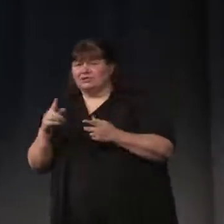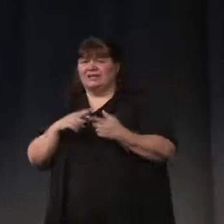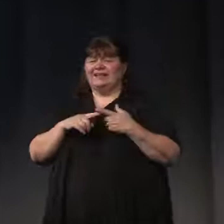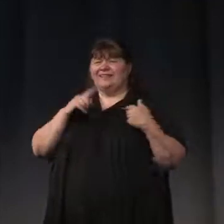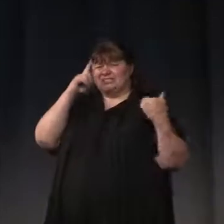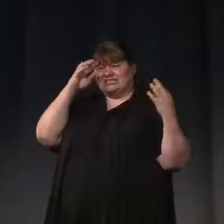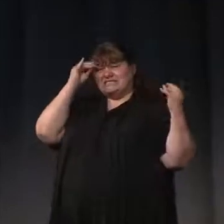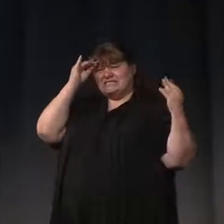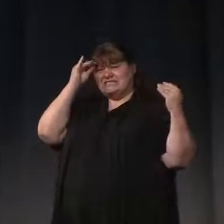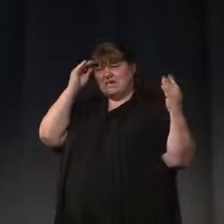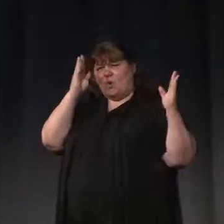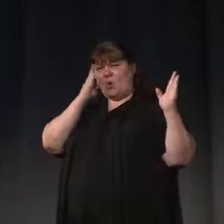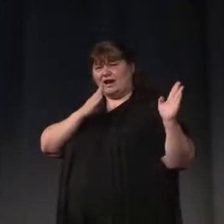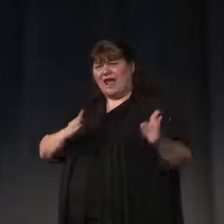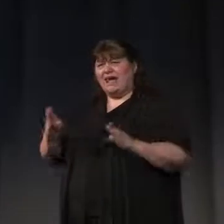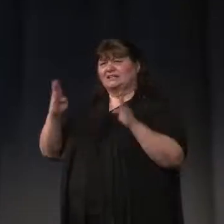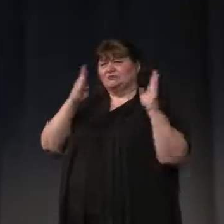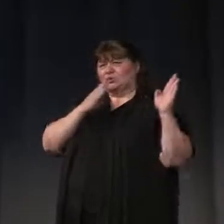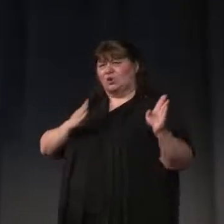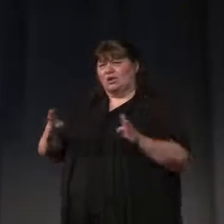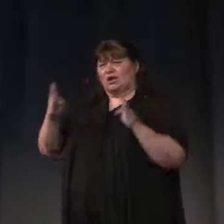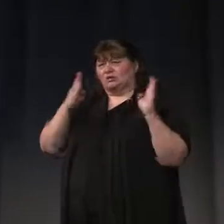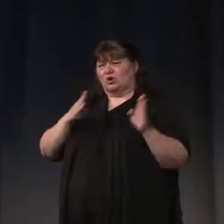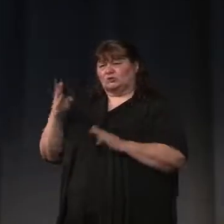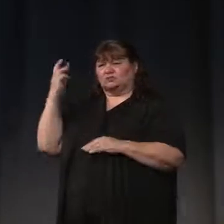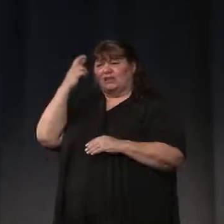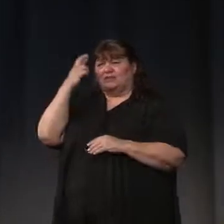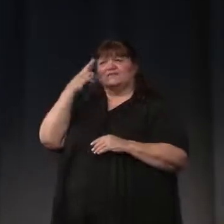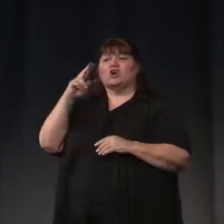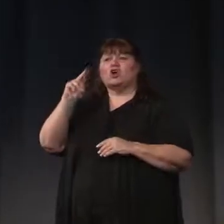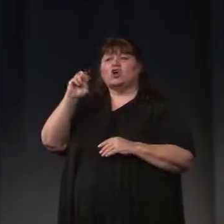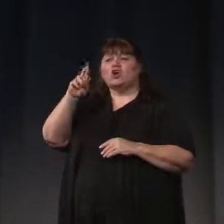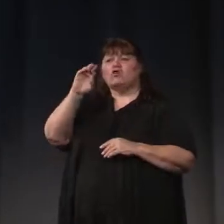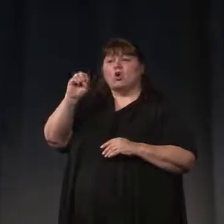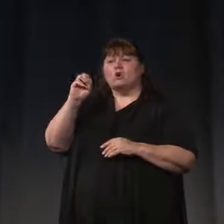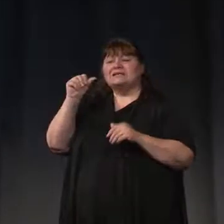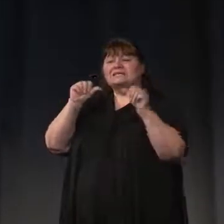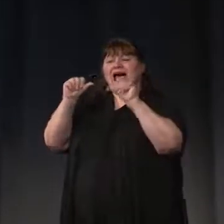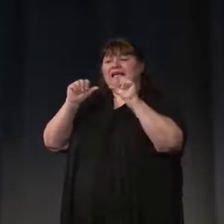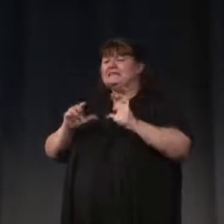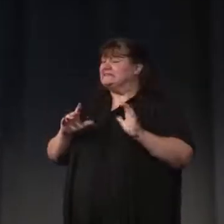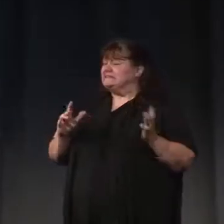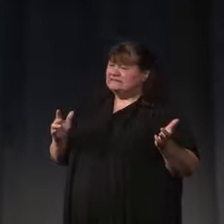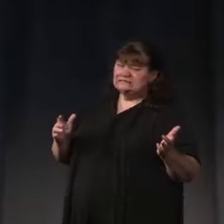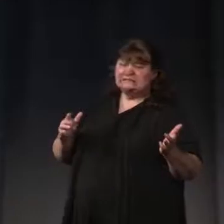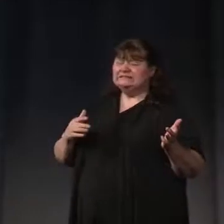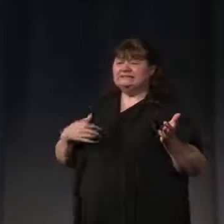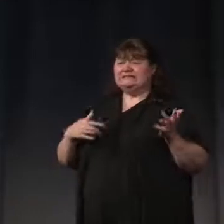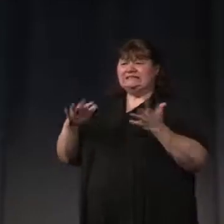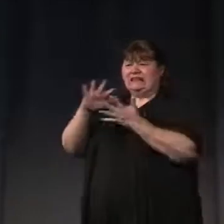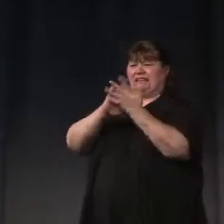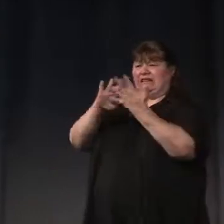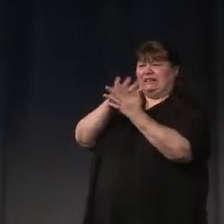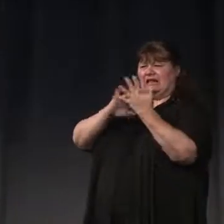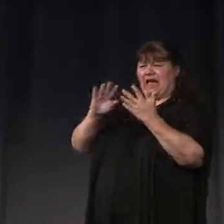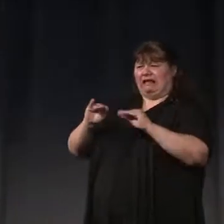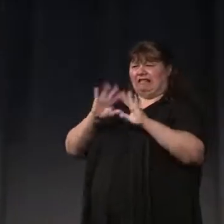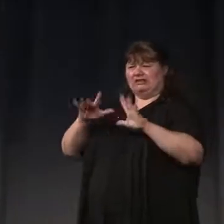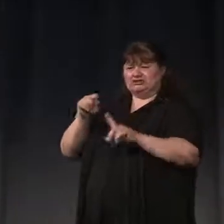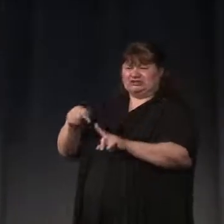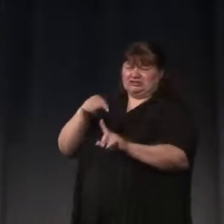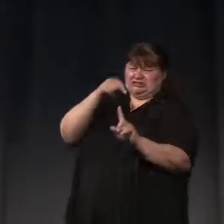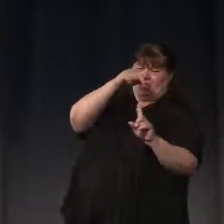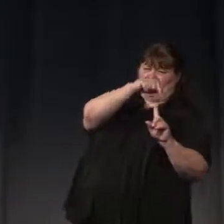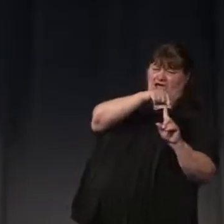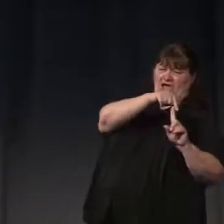conference organizing, she realized that for the neuroscientists in the mix, it wasn't apparent that that was the place to begin